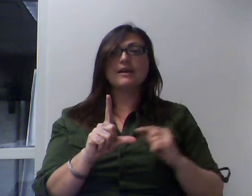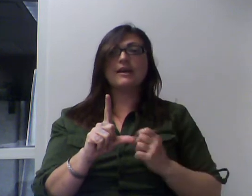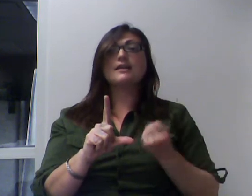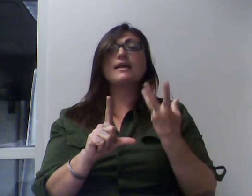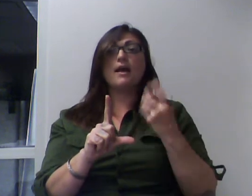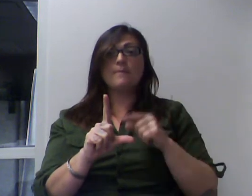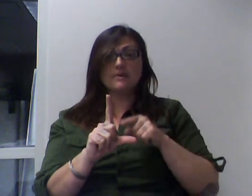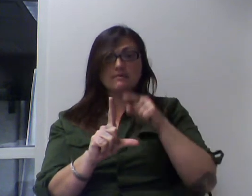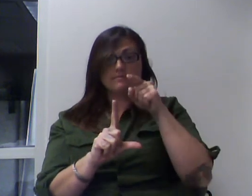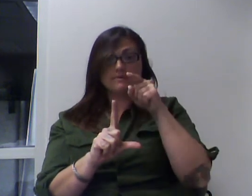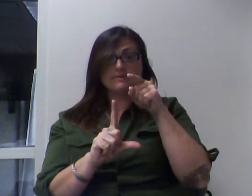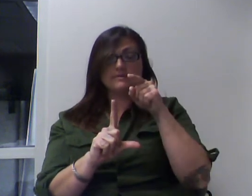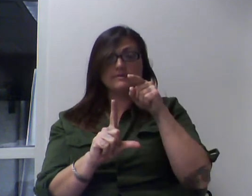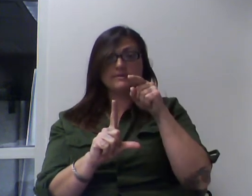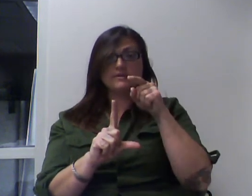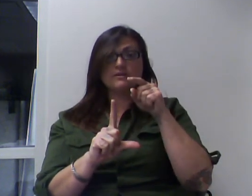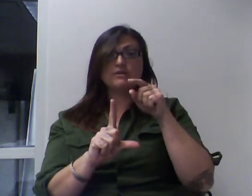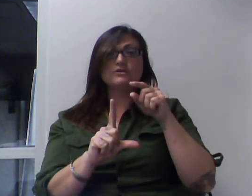be length multiplied.